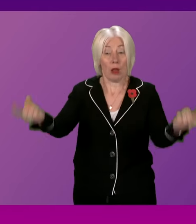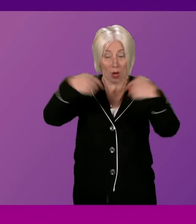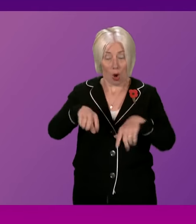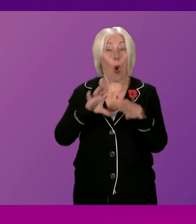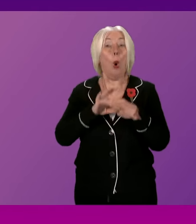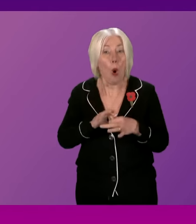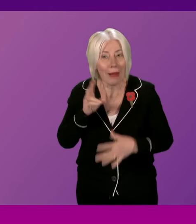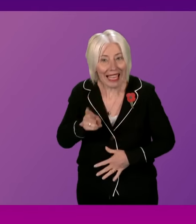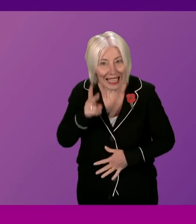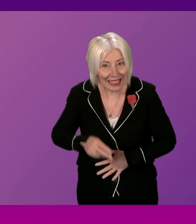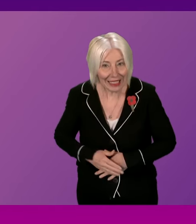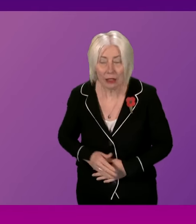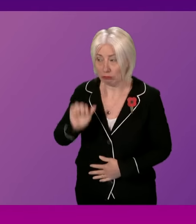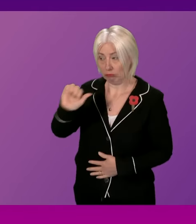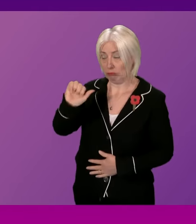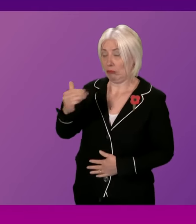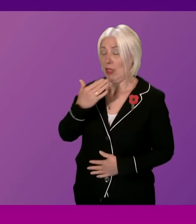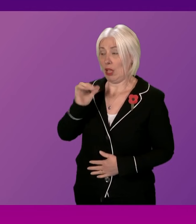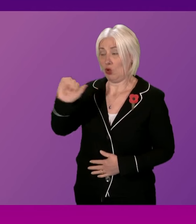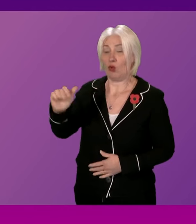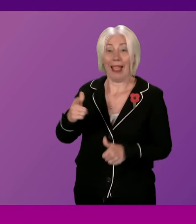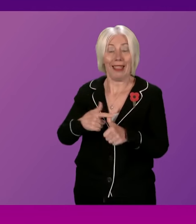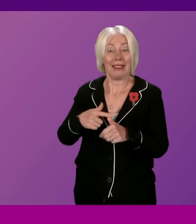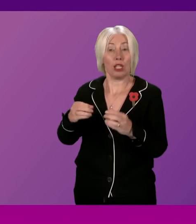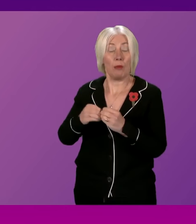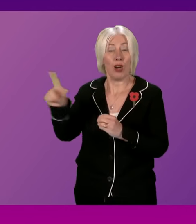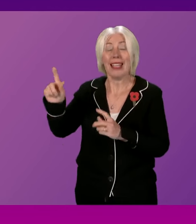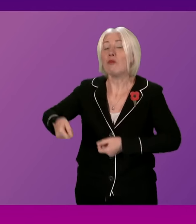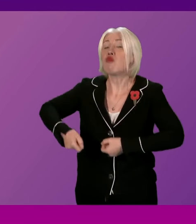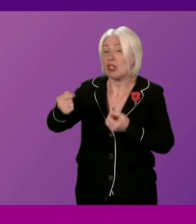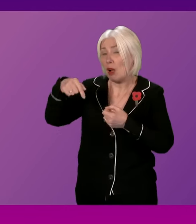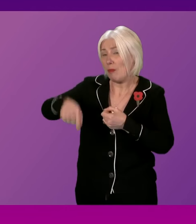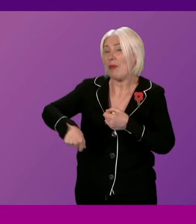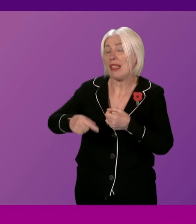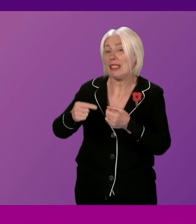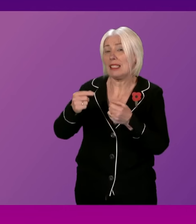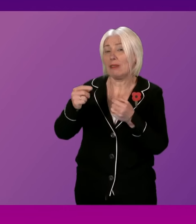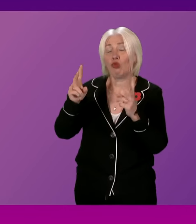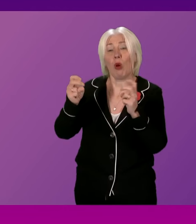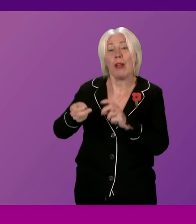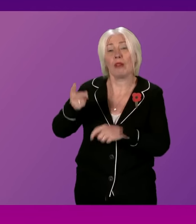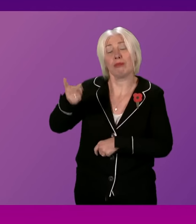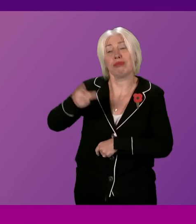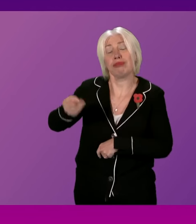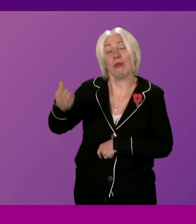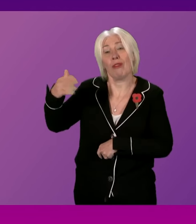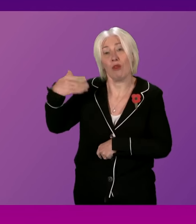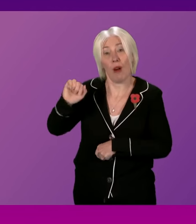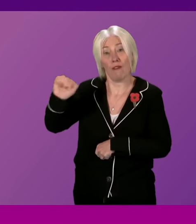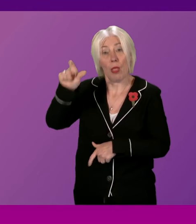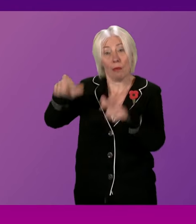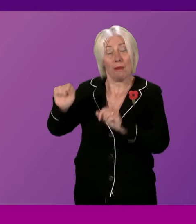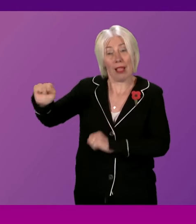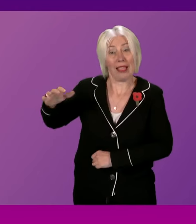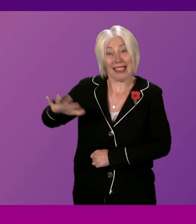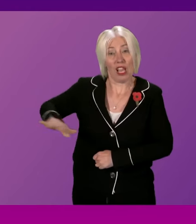Presiding Officer, can I credit Alexander Burnett, who has raised his issue on many occasions on behalf of his constituents?